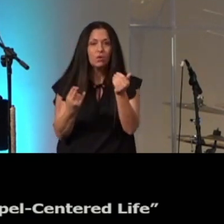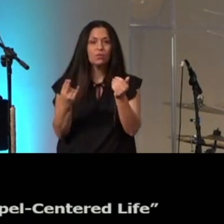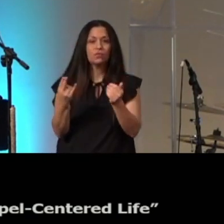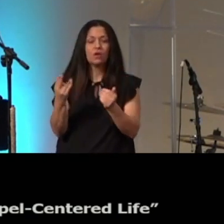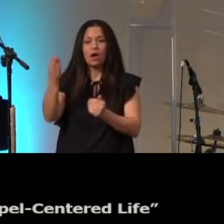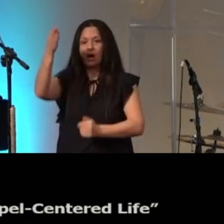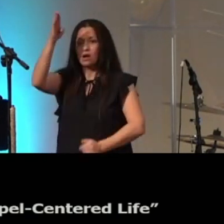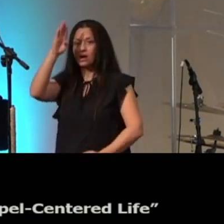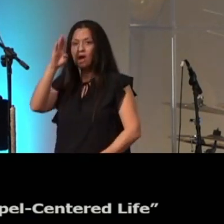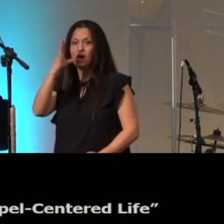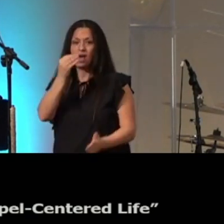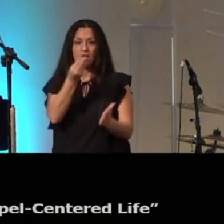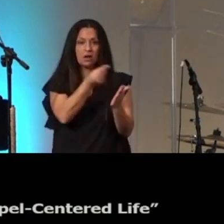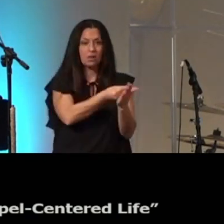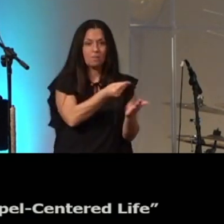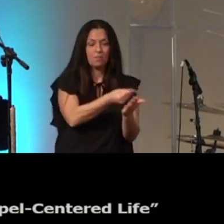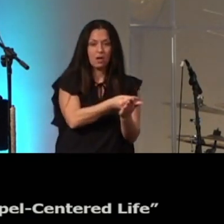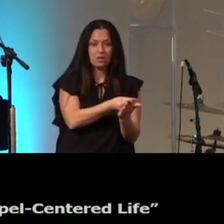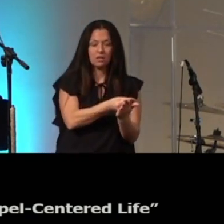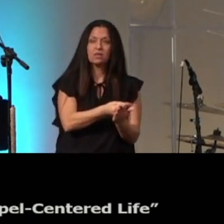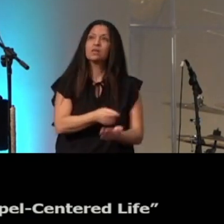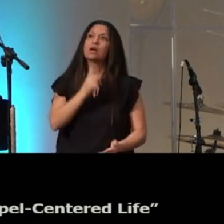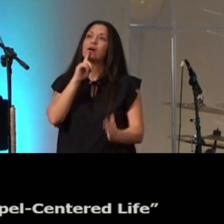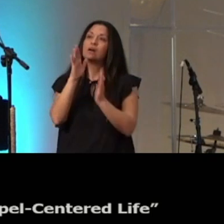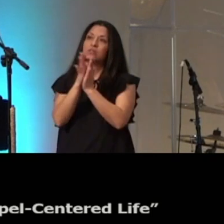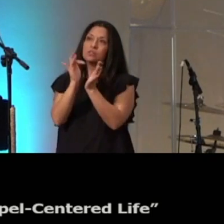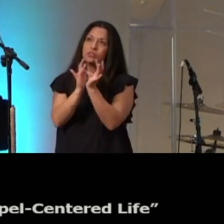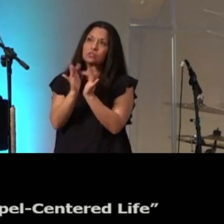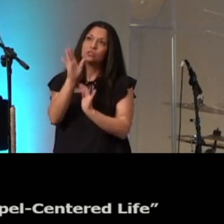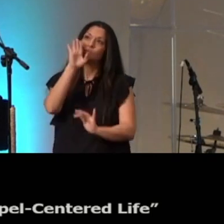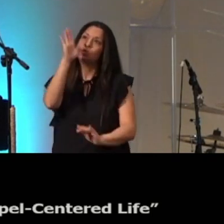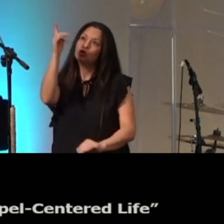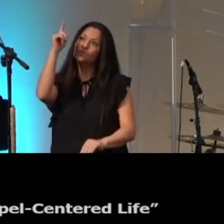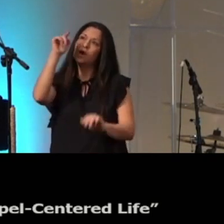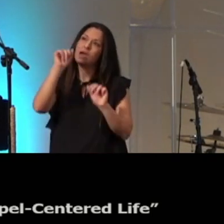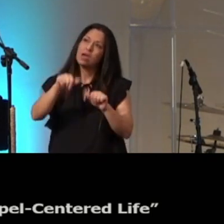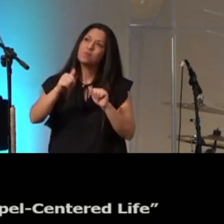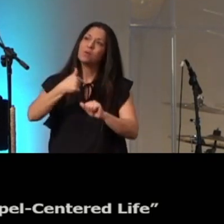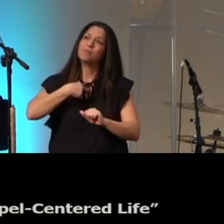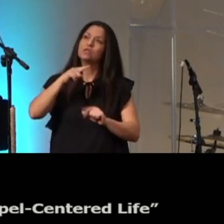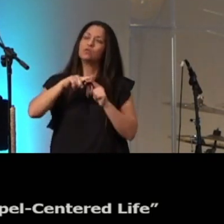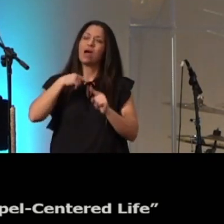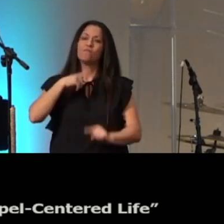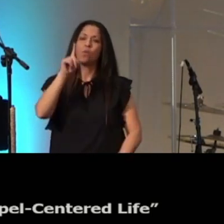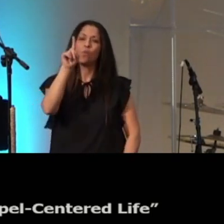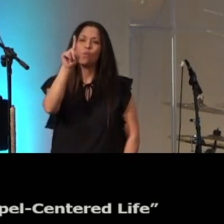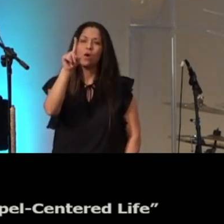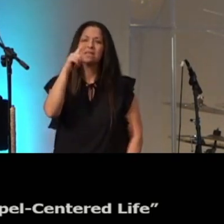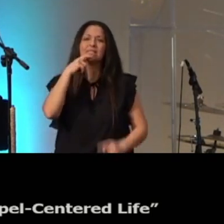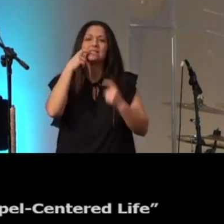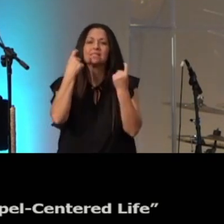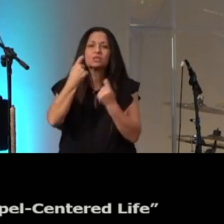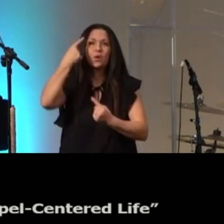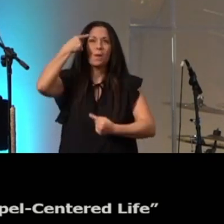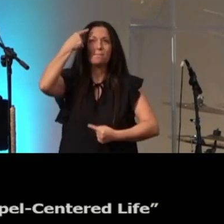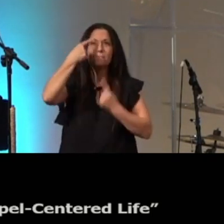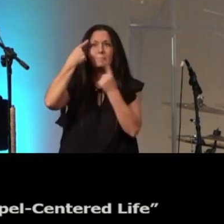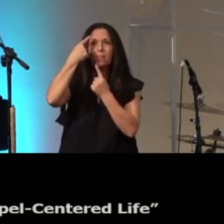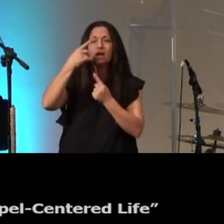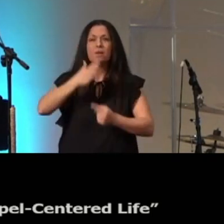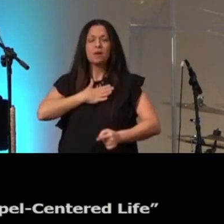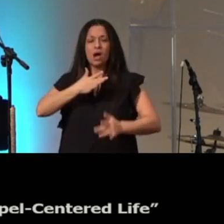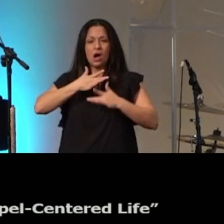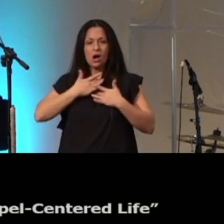would you enable me to be single minded to have my heart my eyes my attention